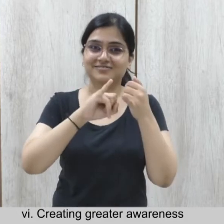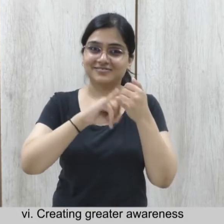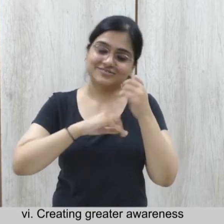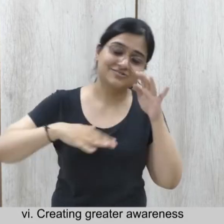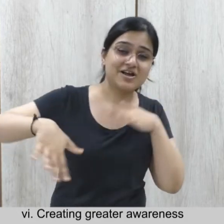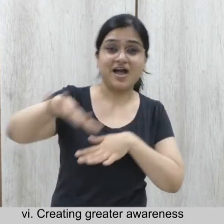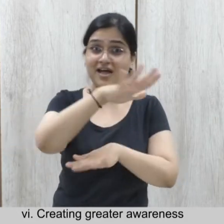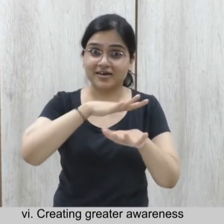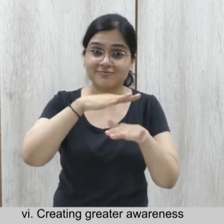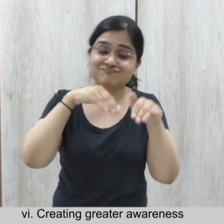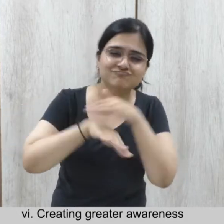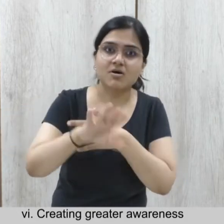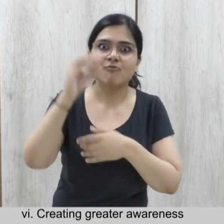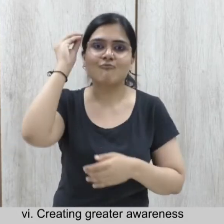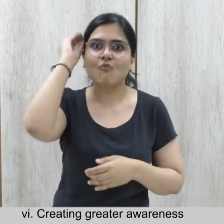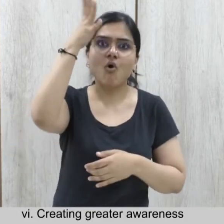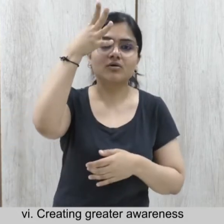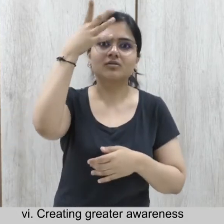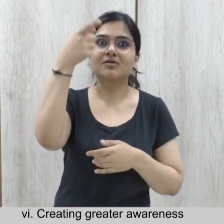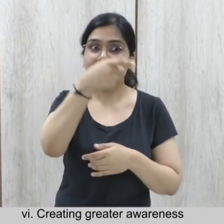Creating greater awareness